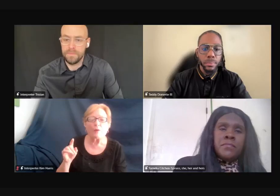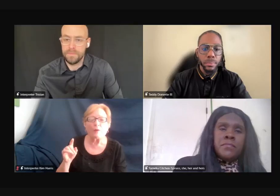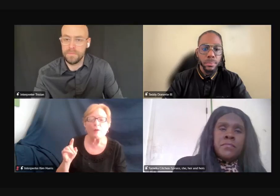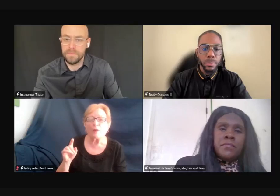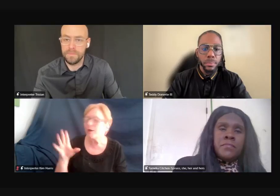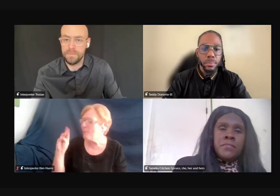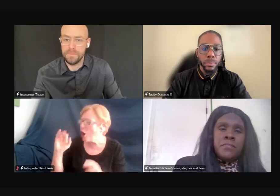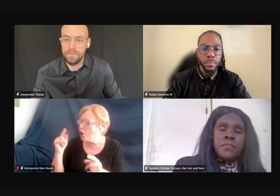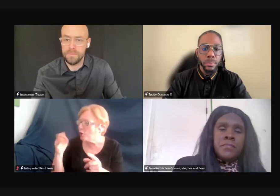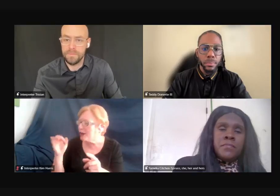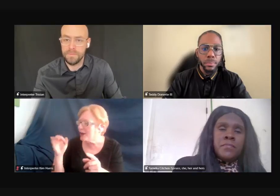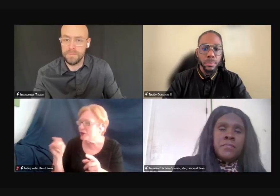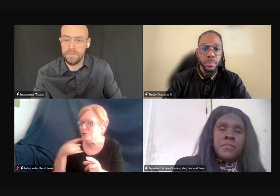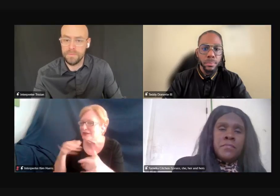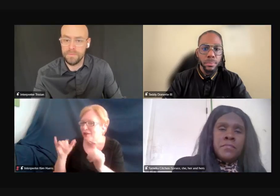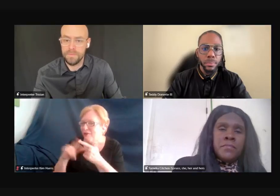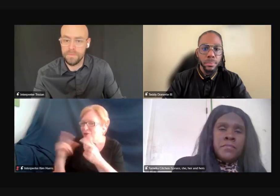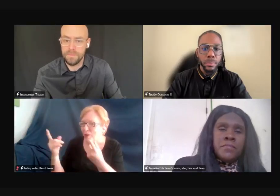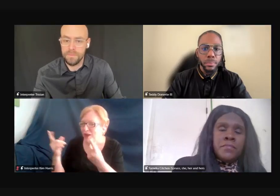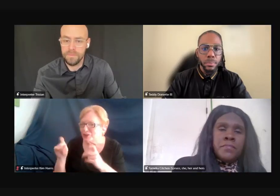Marguerite, did you still have a question?